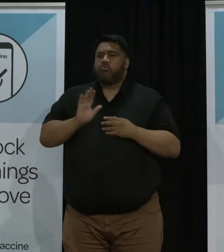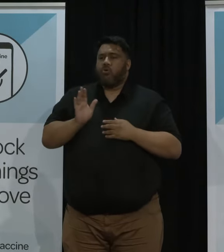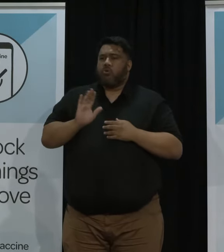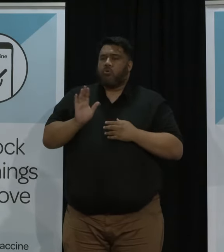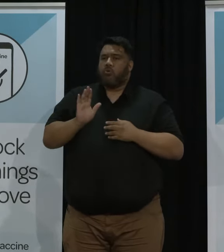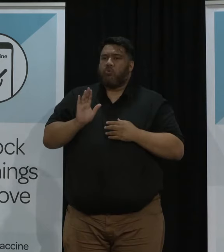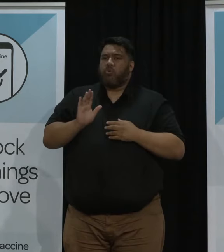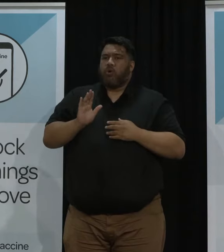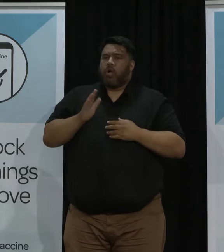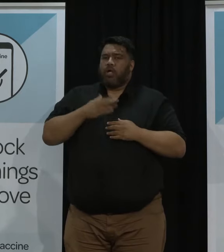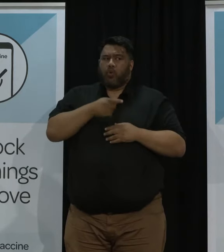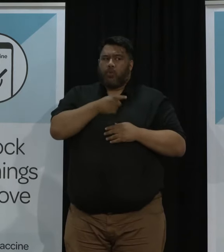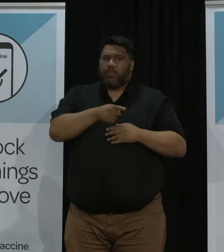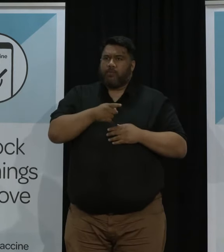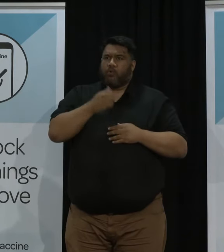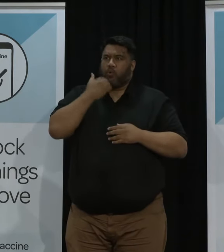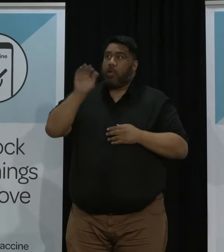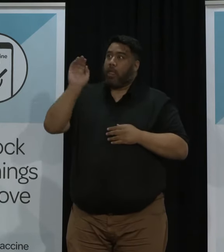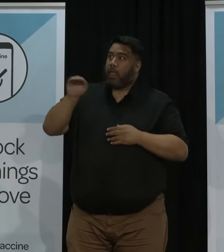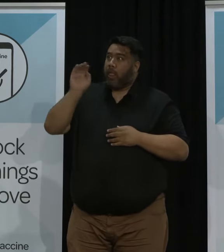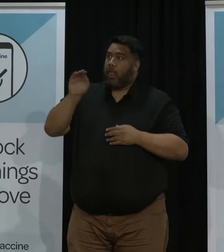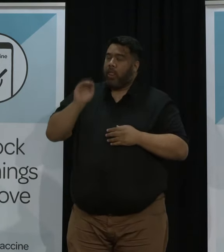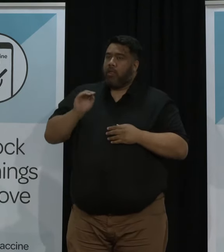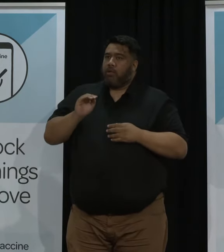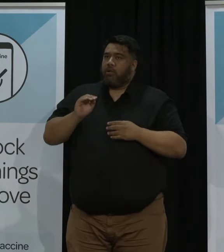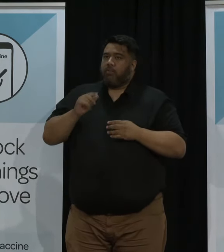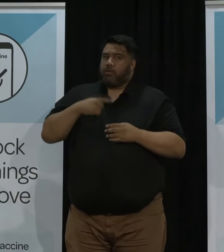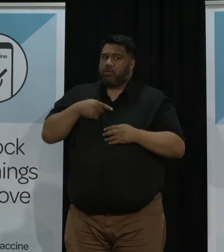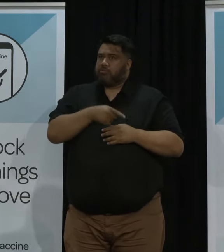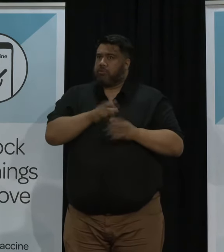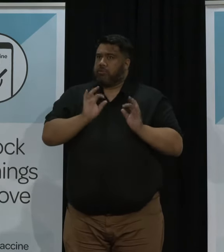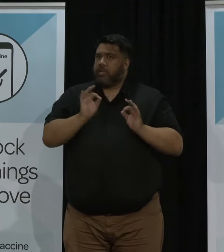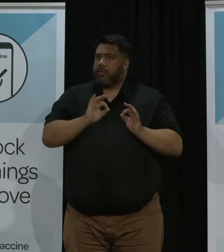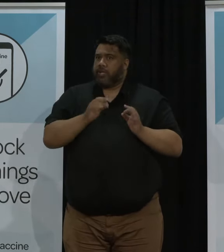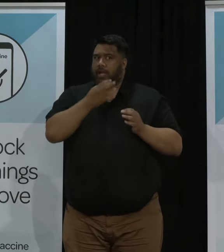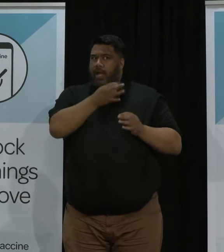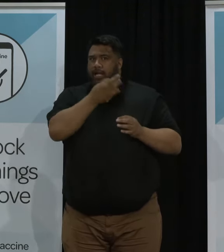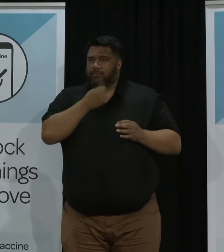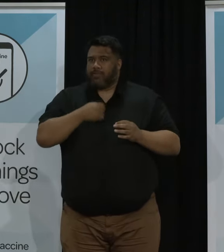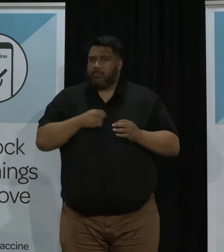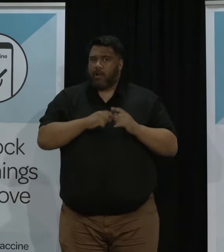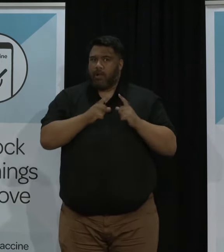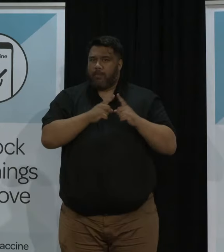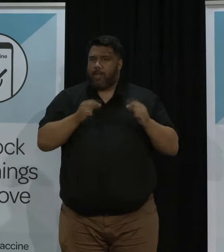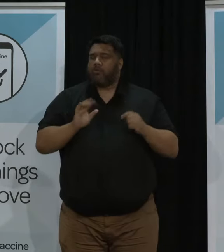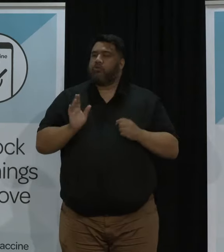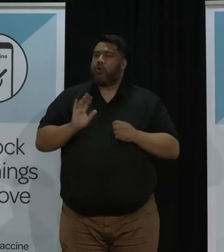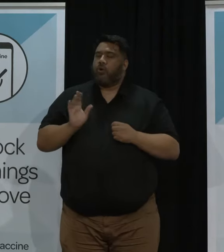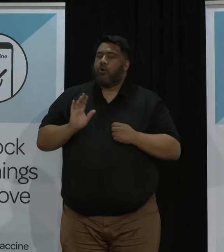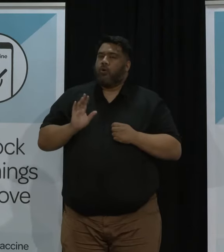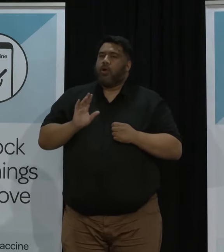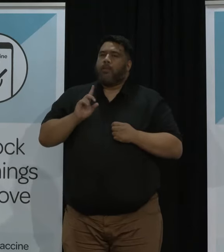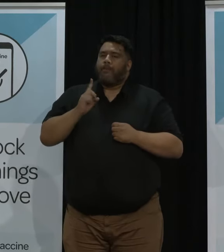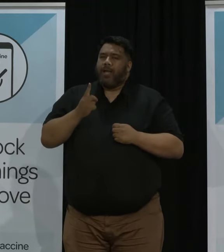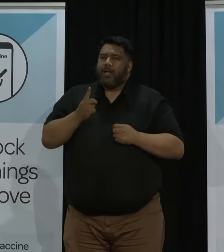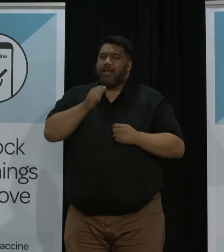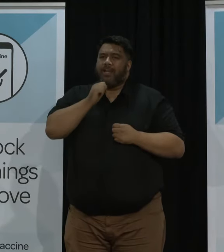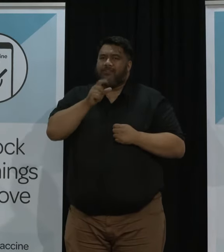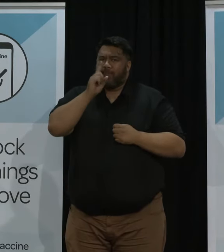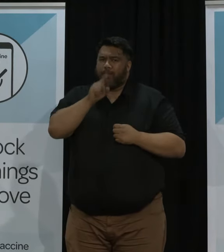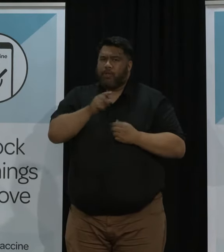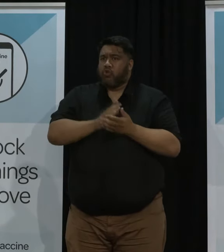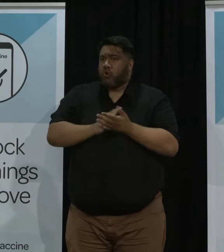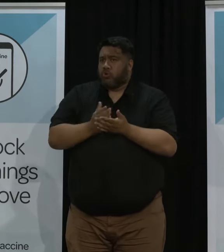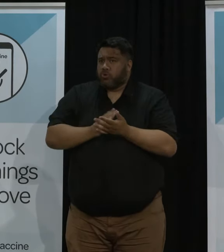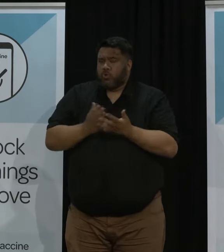necessarily escalating those things at a higher level than they need to so it's just thinking about if people want a bit of